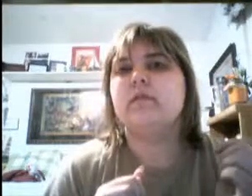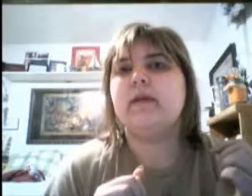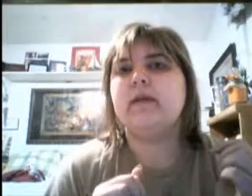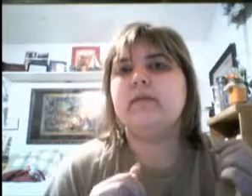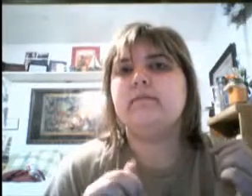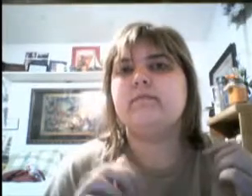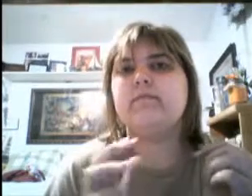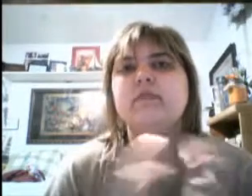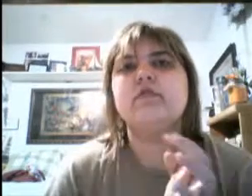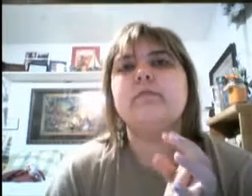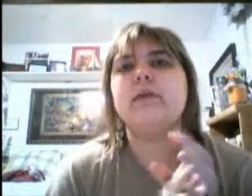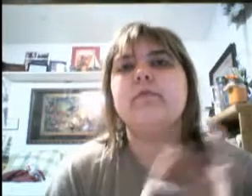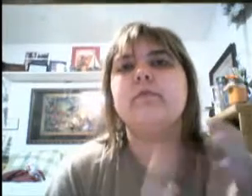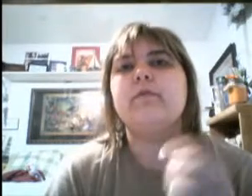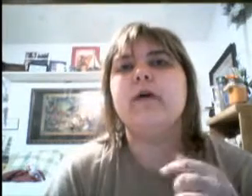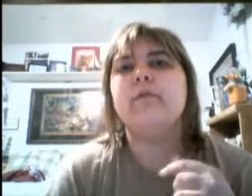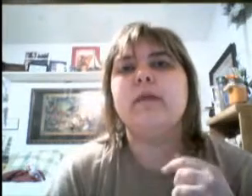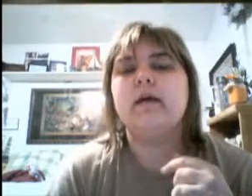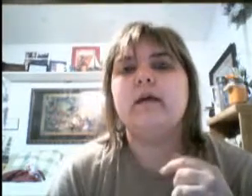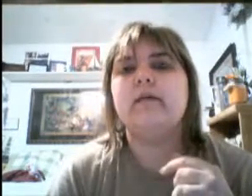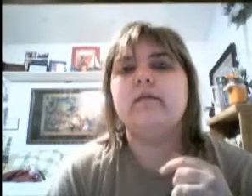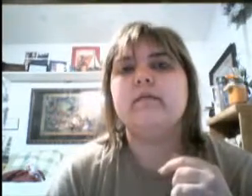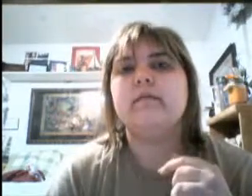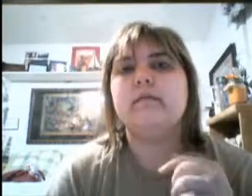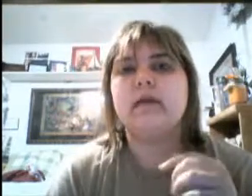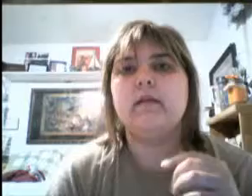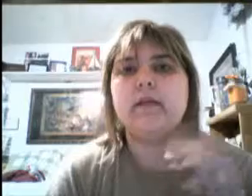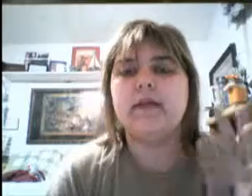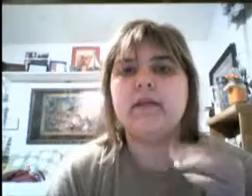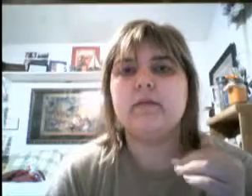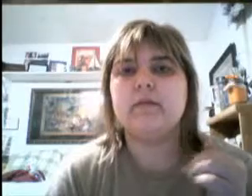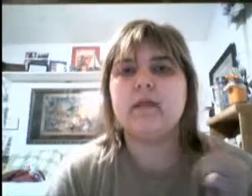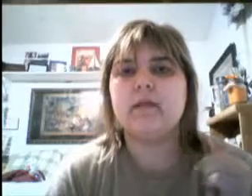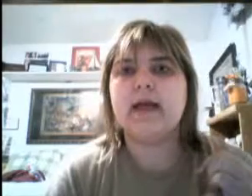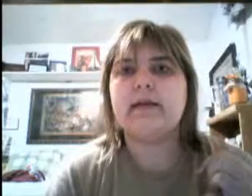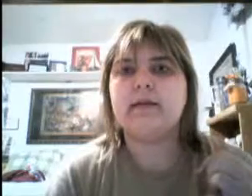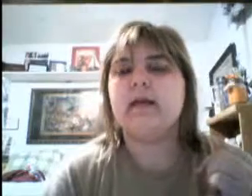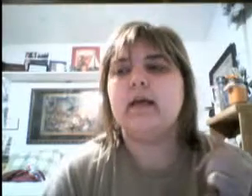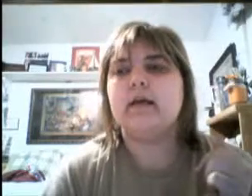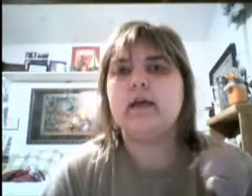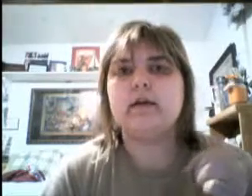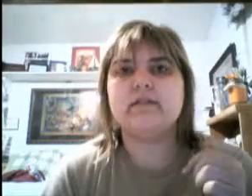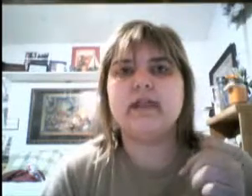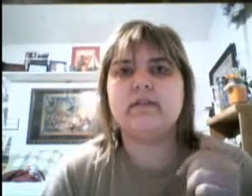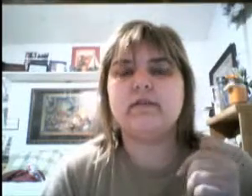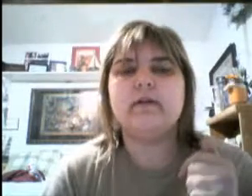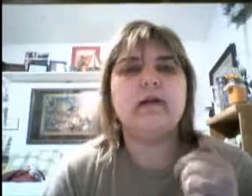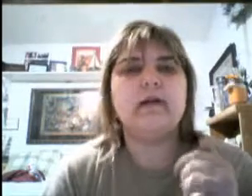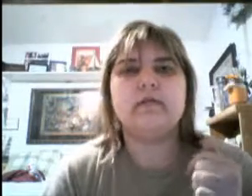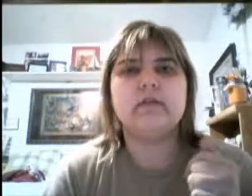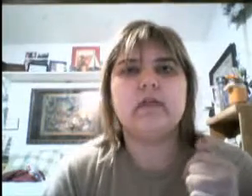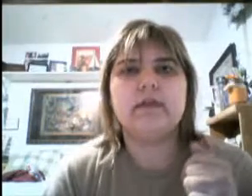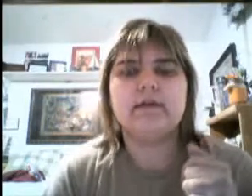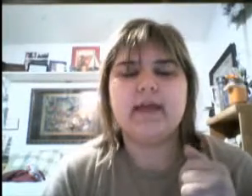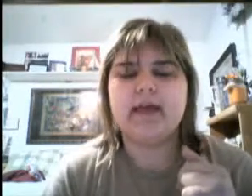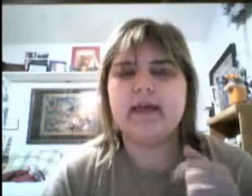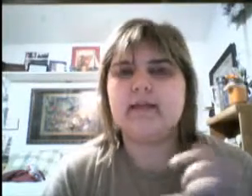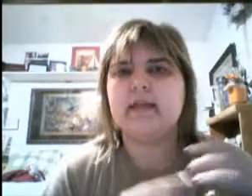it featured people from, uh, the animated movie Aladdin. They got together, and I'll talk about that, and